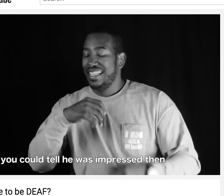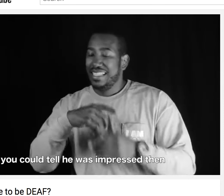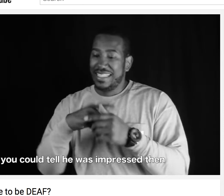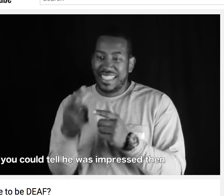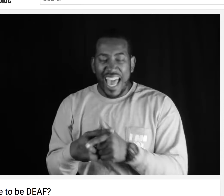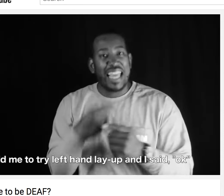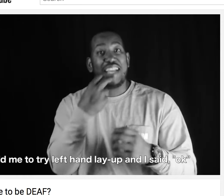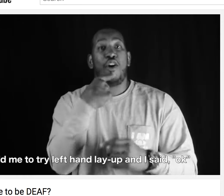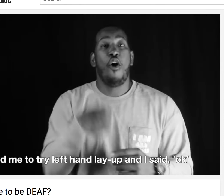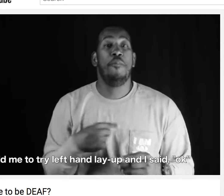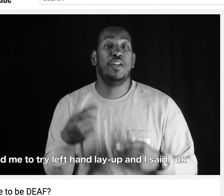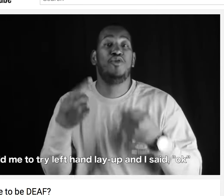You could tell he was impressed.